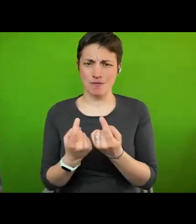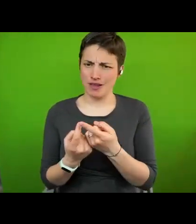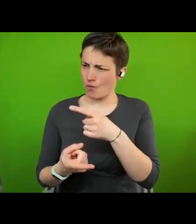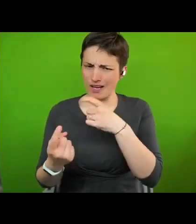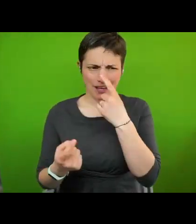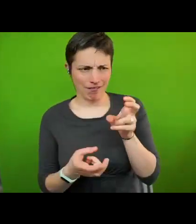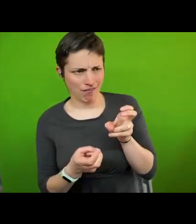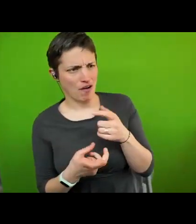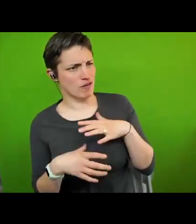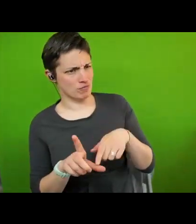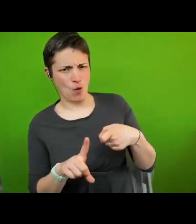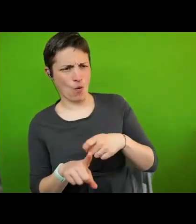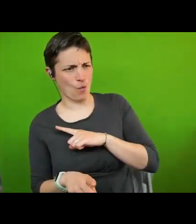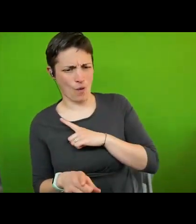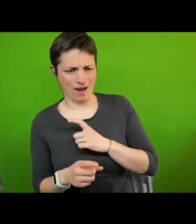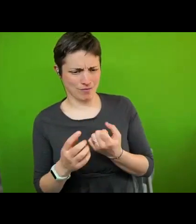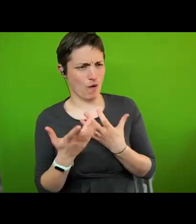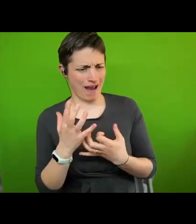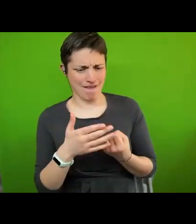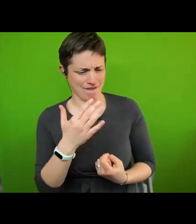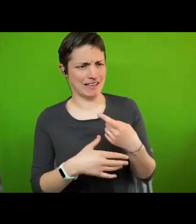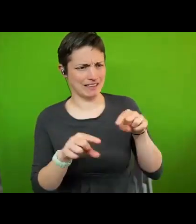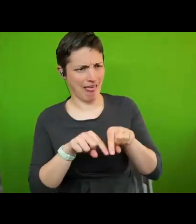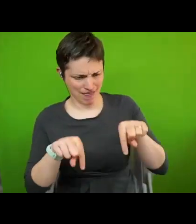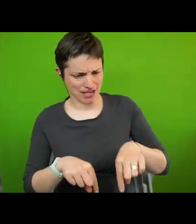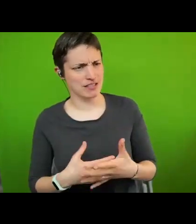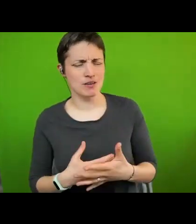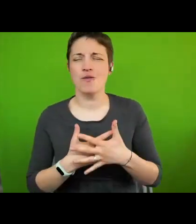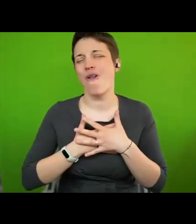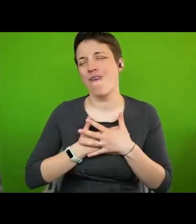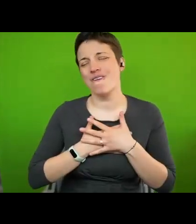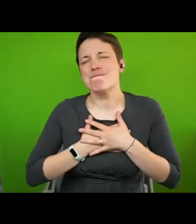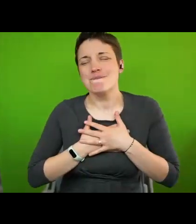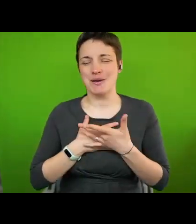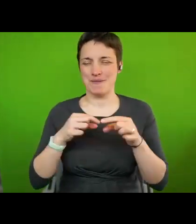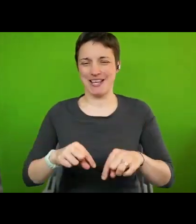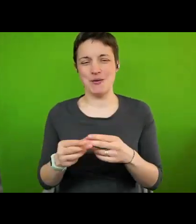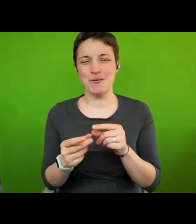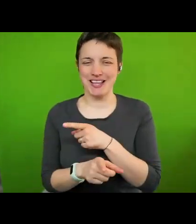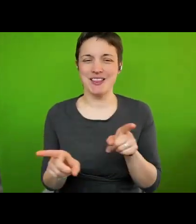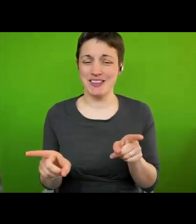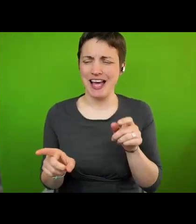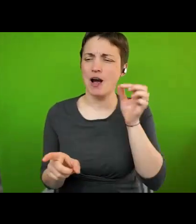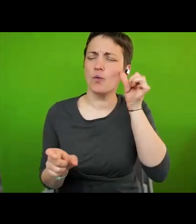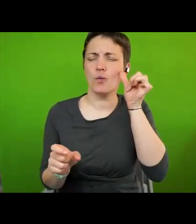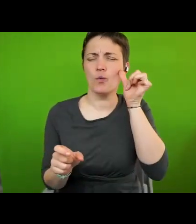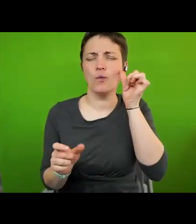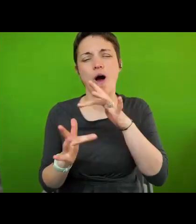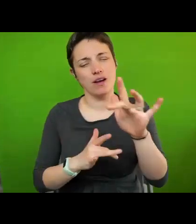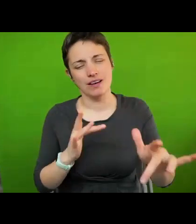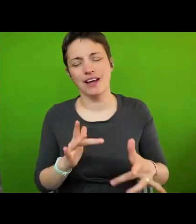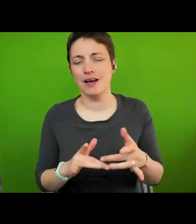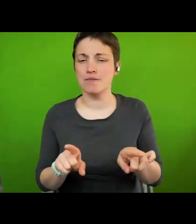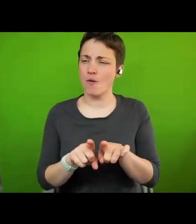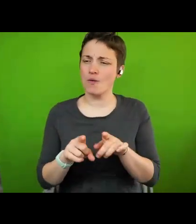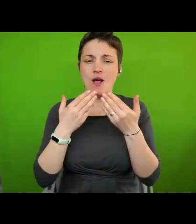do not have such a fantastic event here. It's a great pleasure to be here with you, even though it is just online. Thank you also